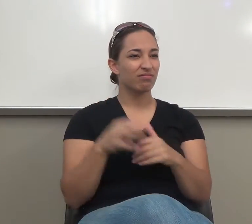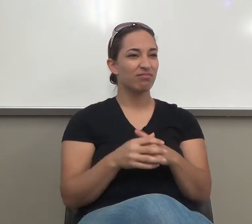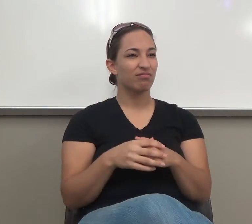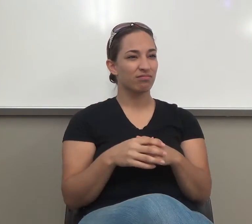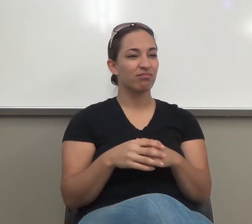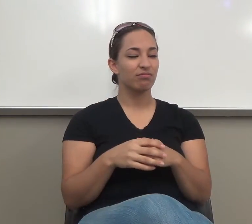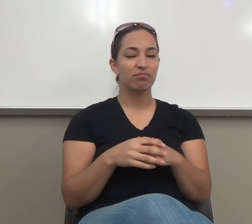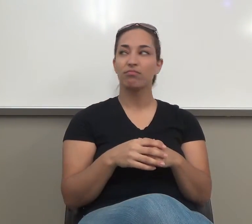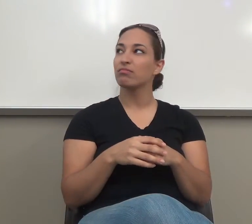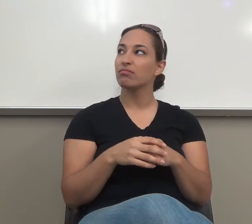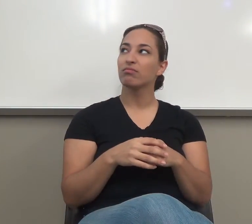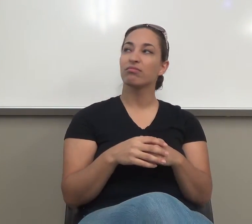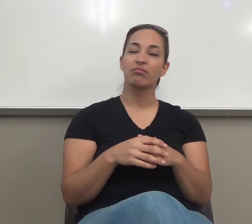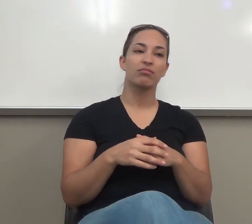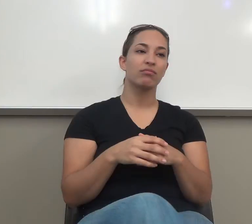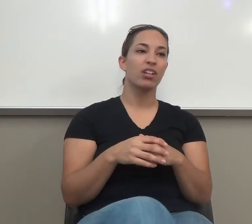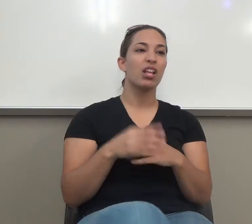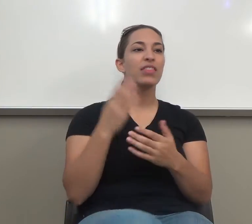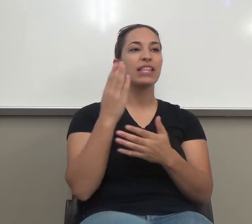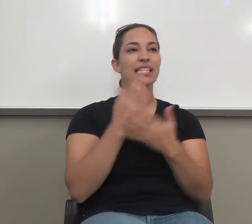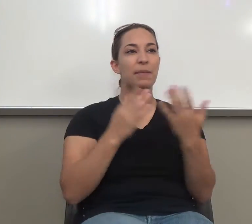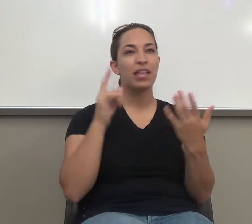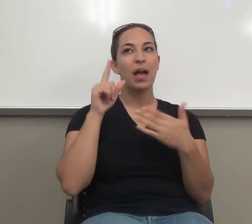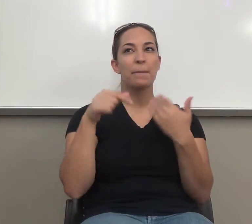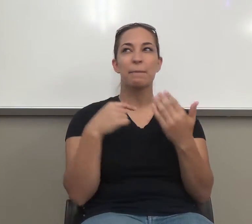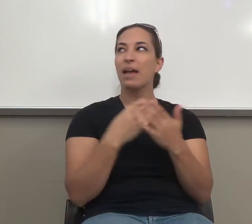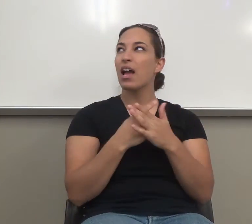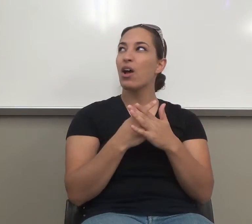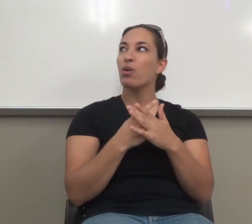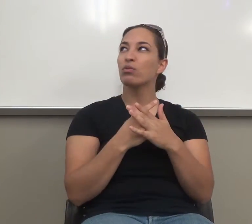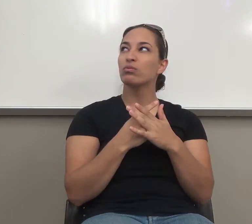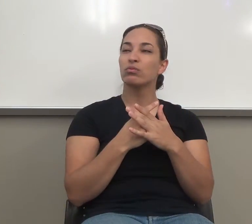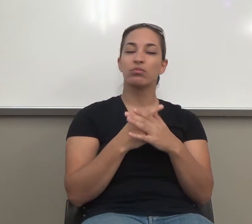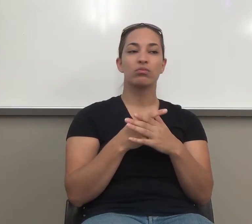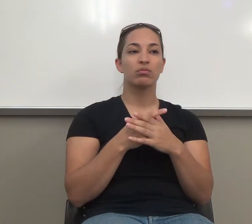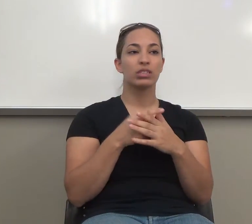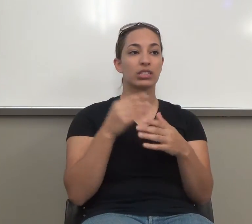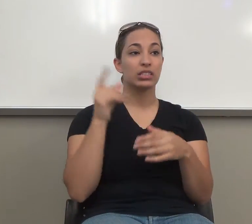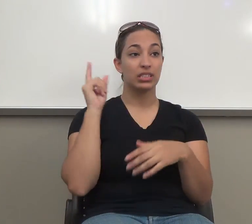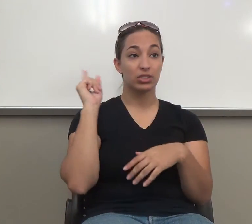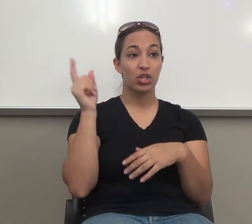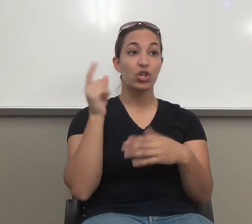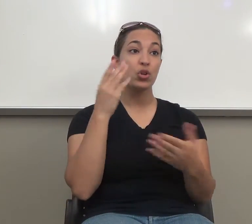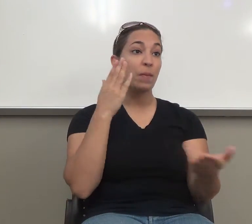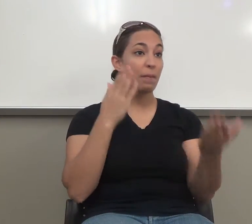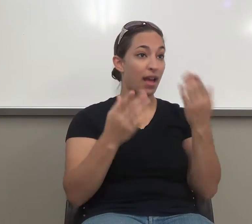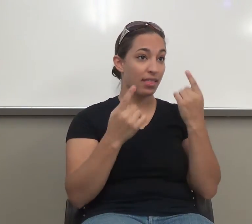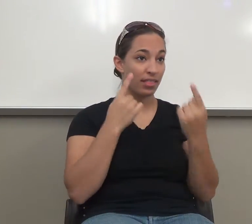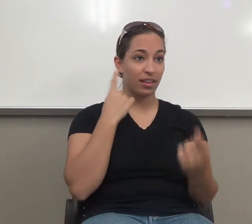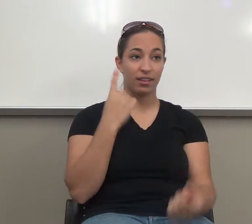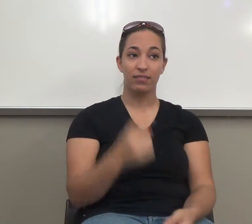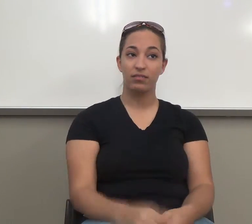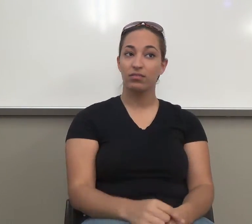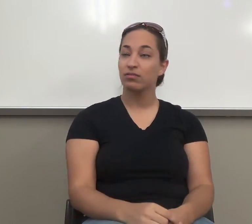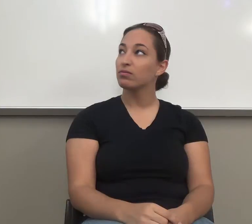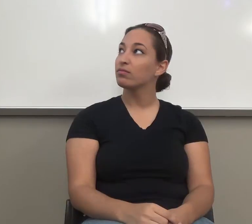about this assignment that you might think of. Because I'm saying,